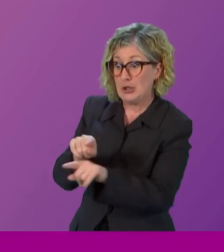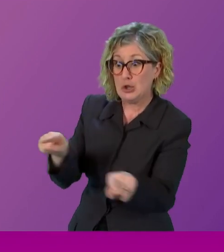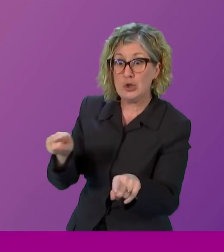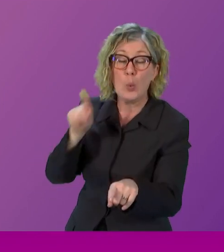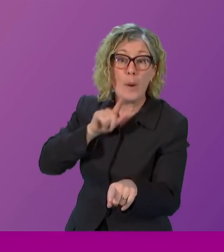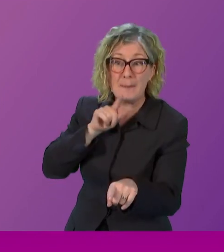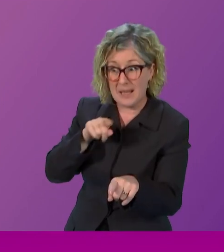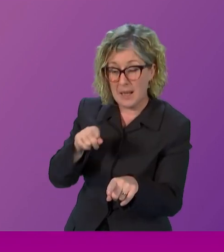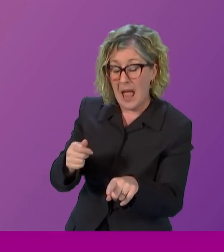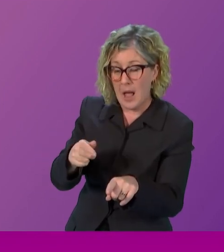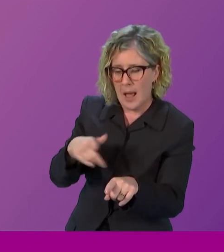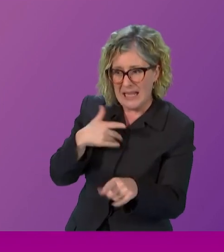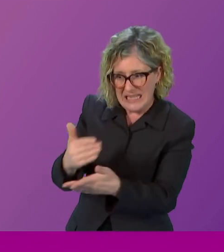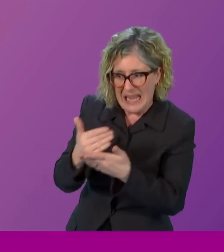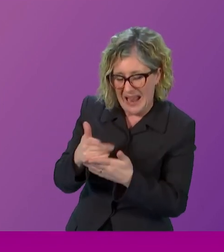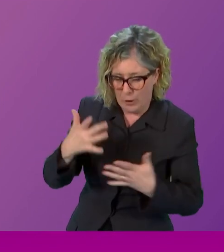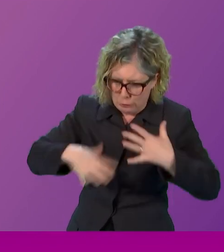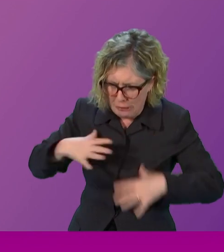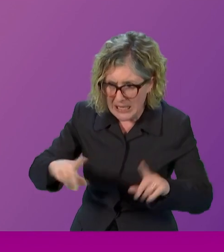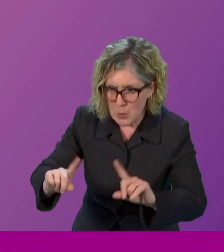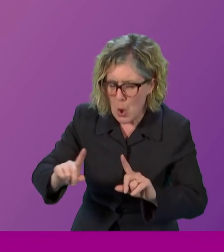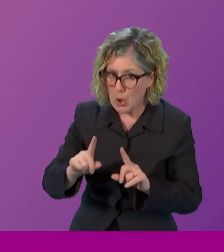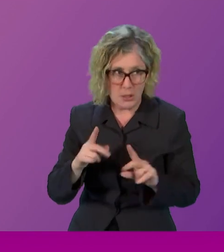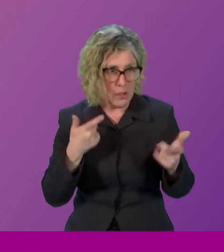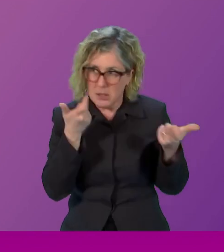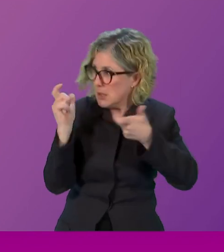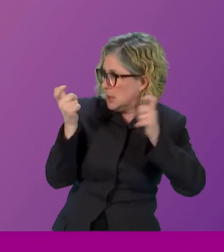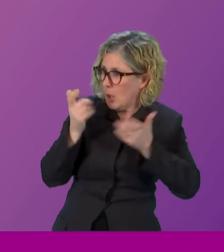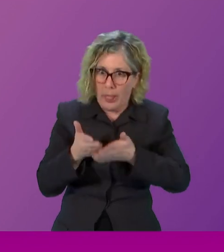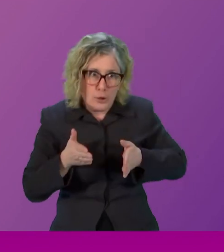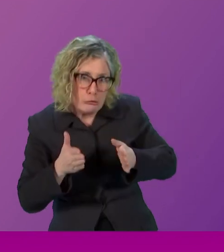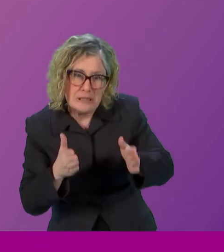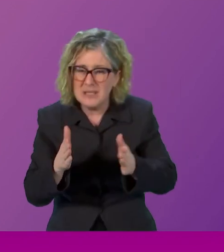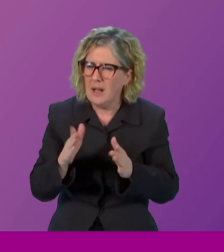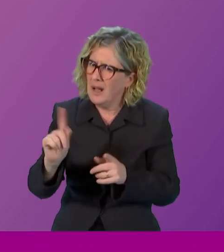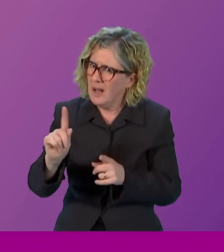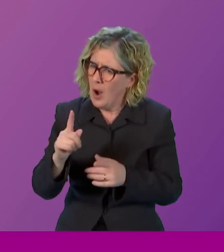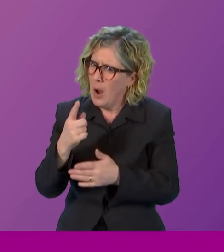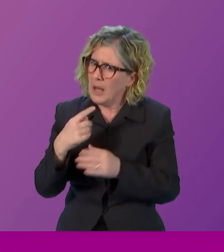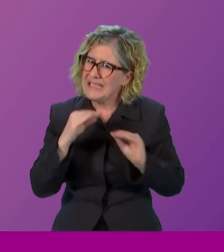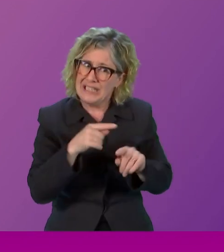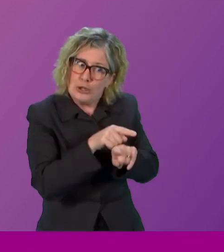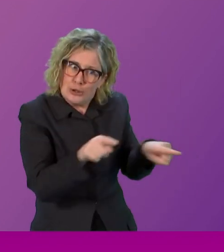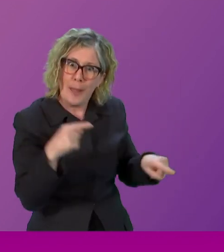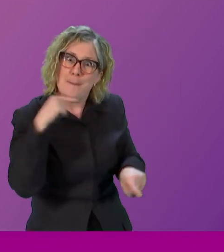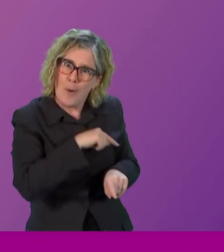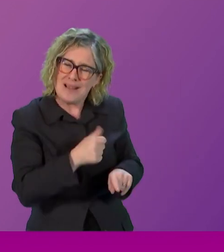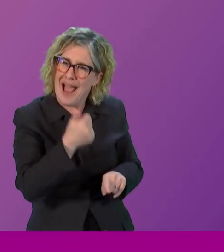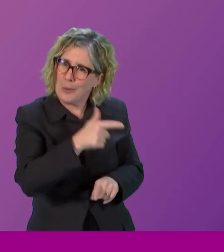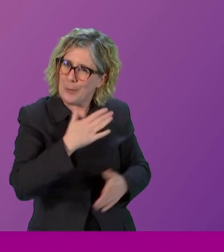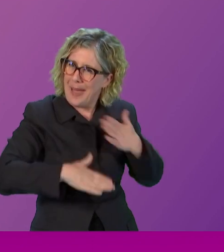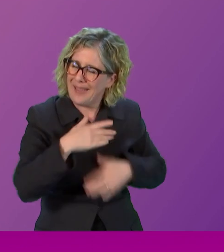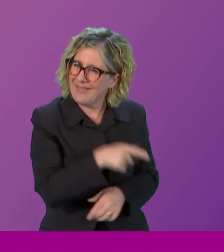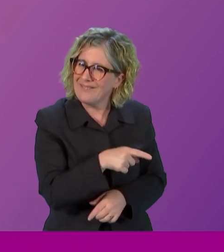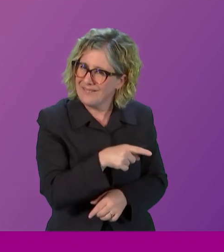these things, we should actually be teaching our sons how to behave. Because, you know, we really need to change the aspect of